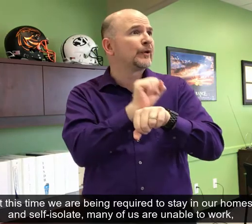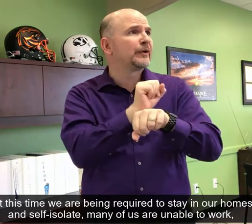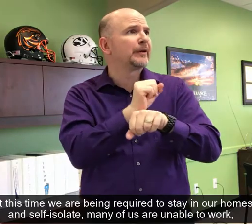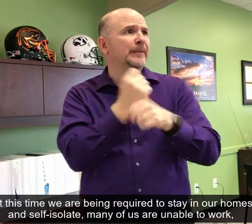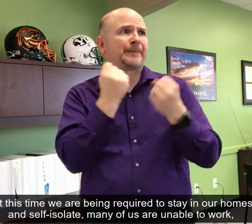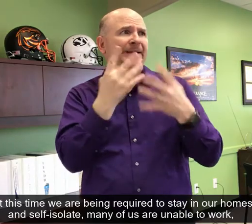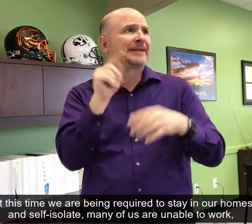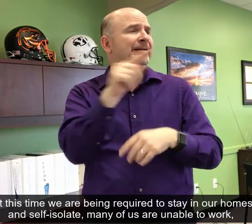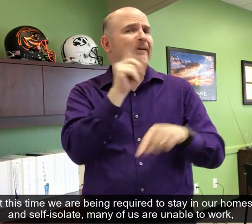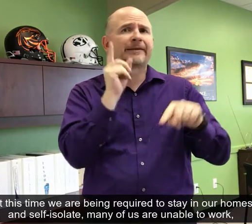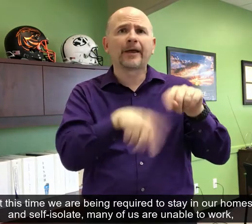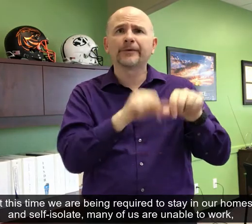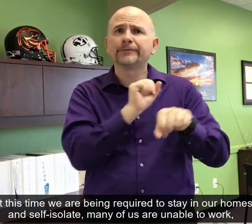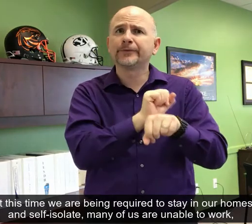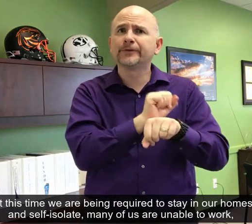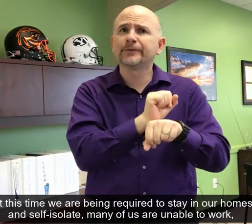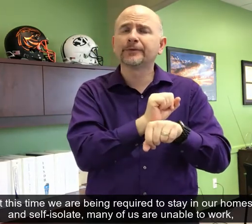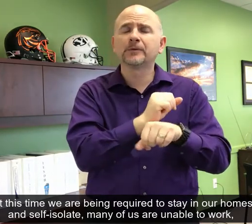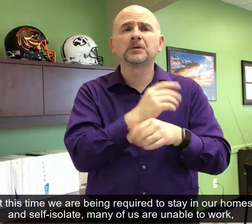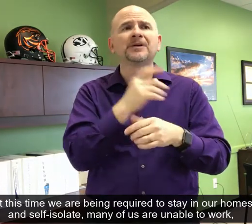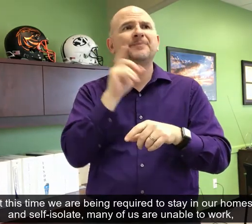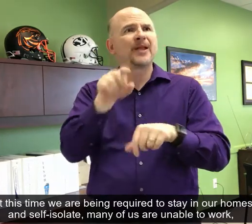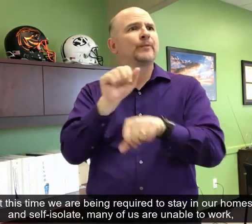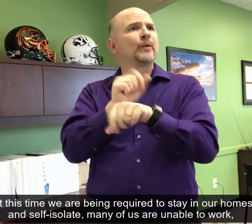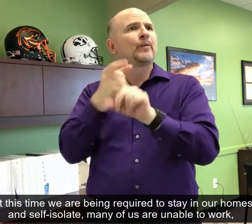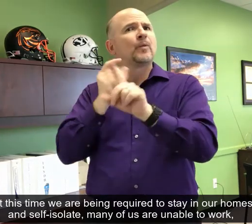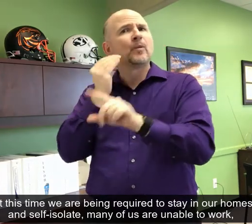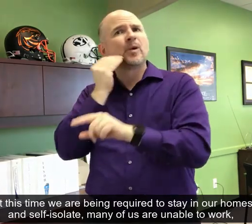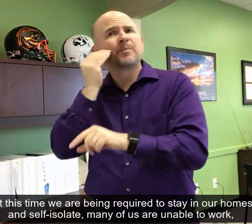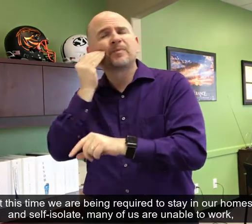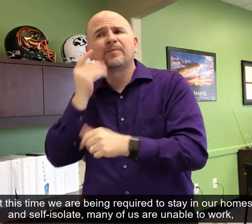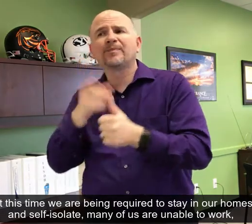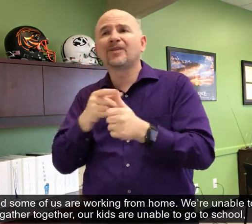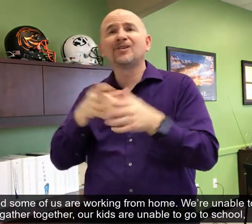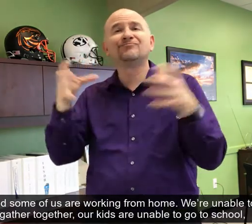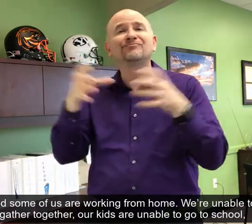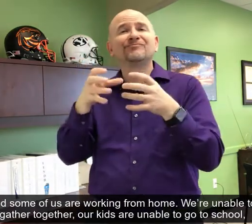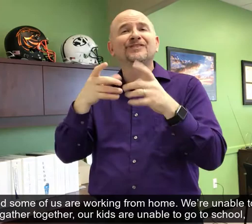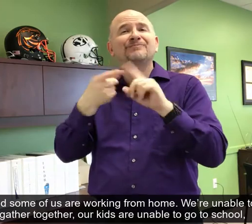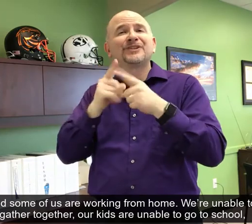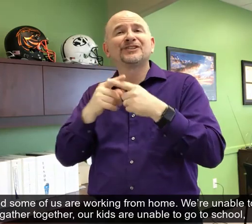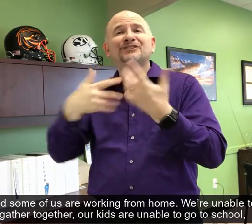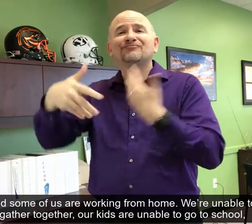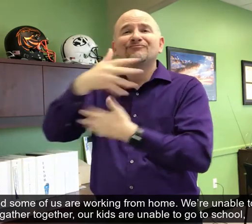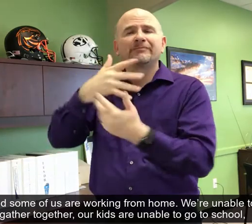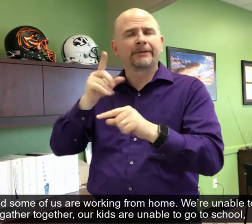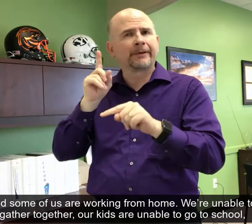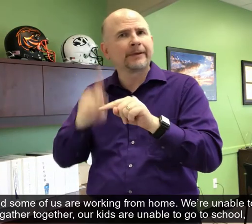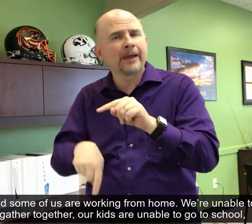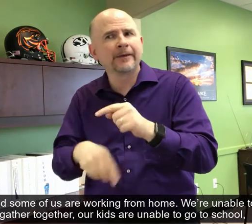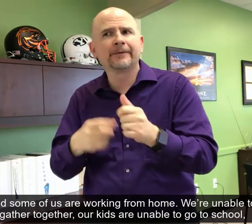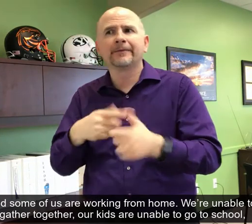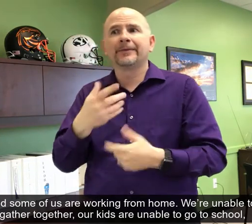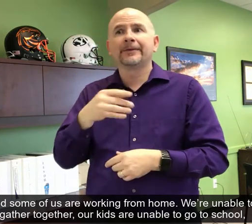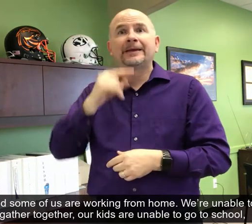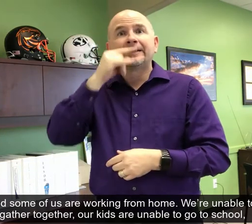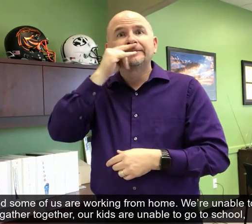-isolate. Many of us are unable to work, and some of us are working from home. We are unable to gather together,